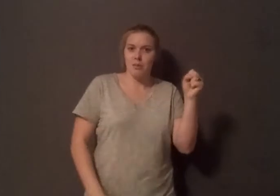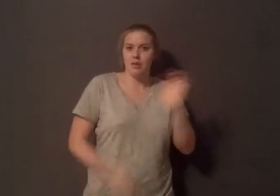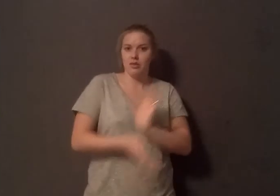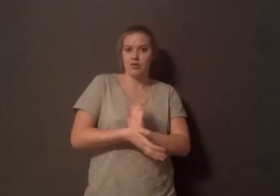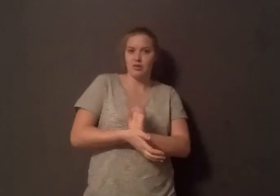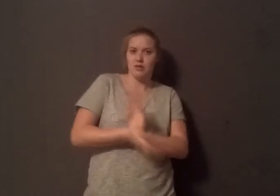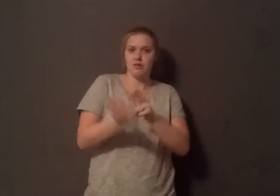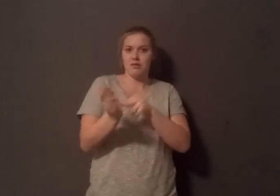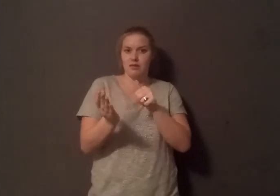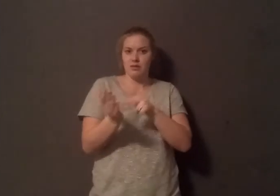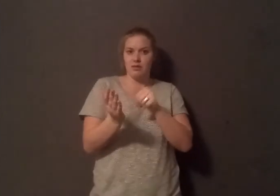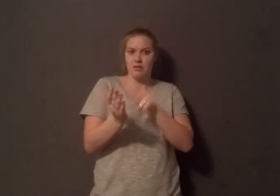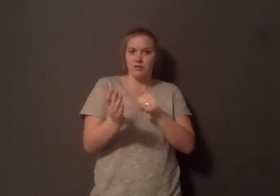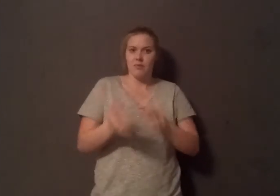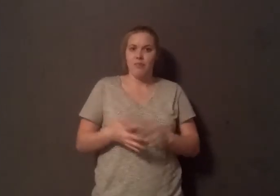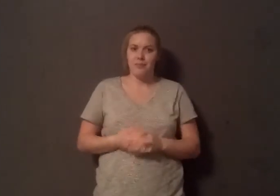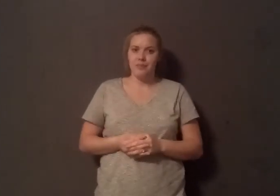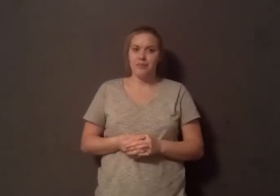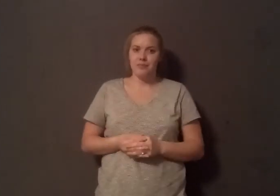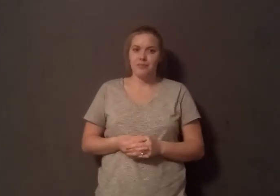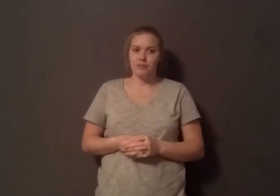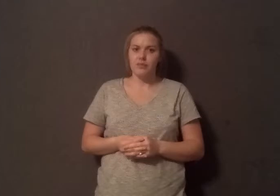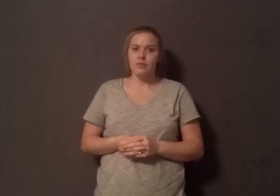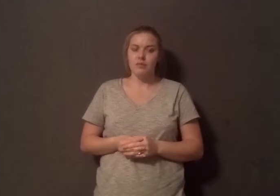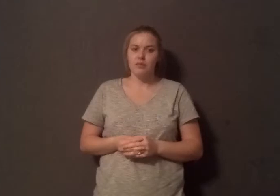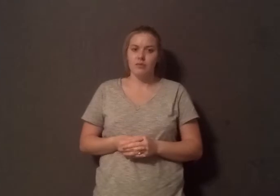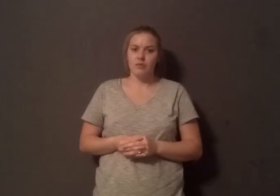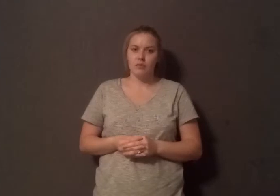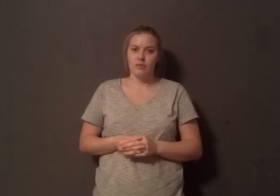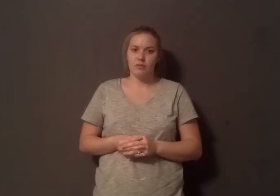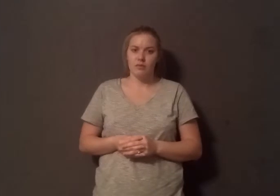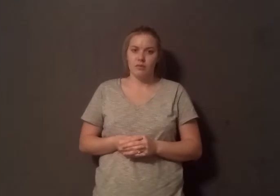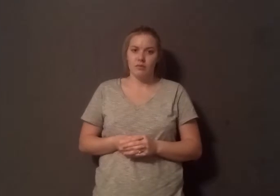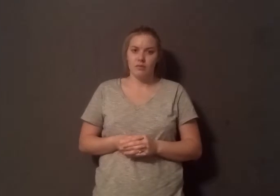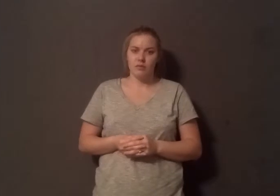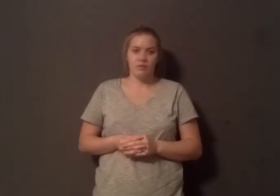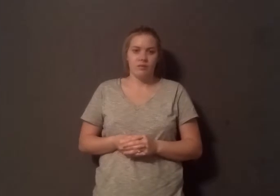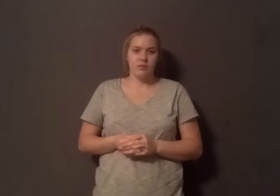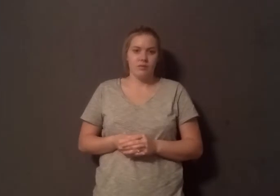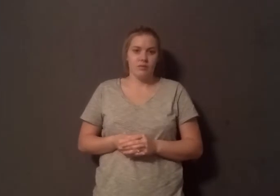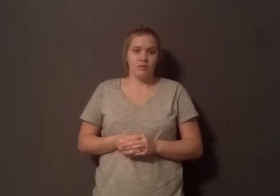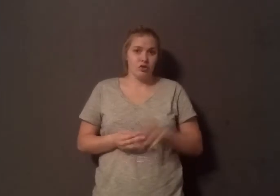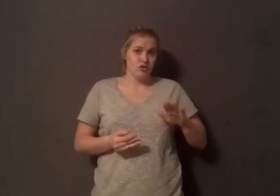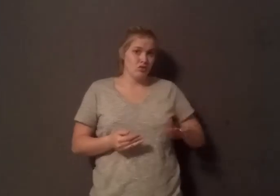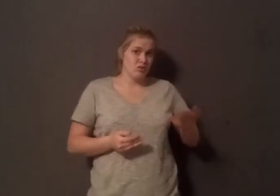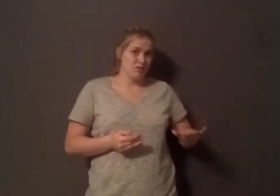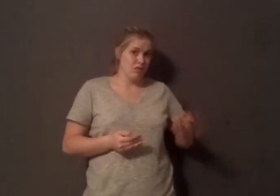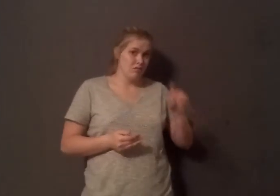calf growth food. That's what the stuff is. There's absolutely no child or human on earth who actually needs the milk of a cow any